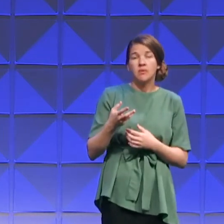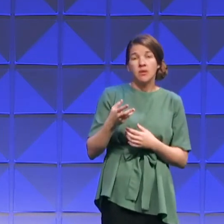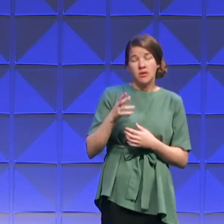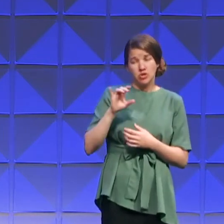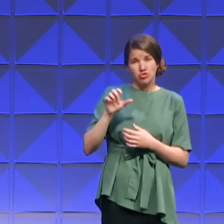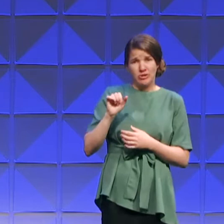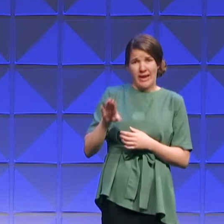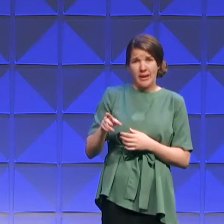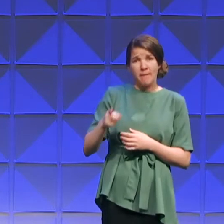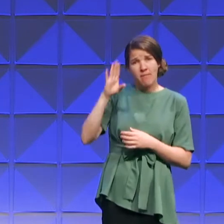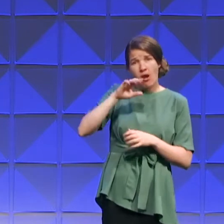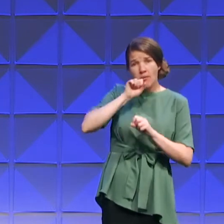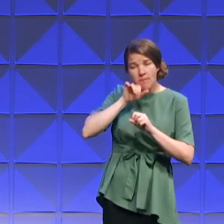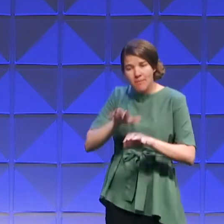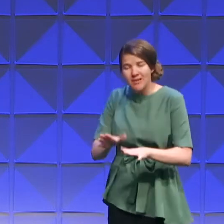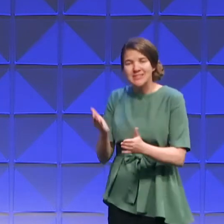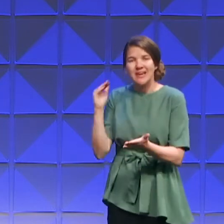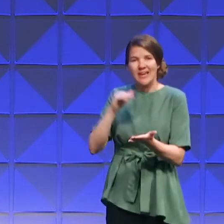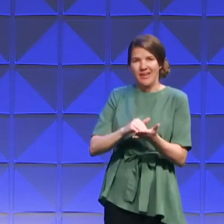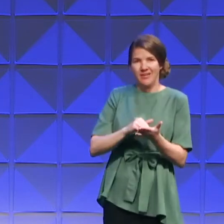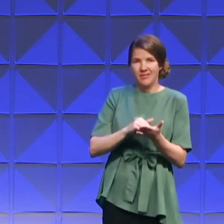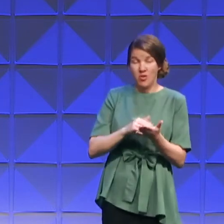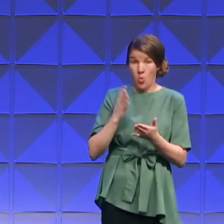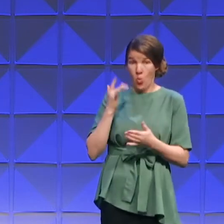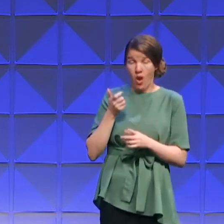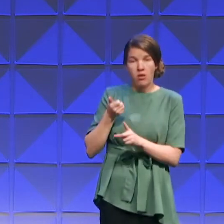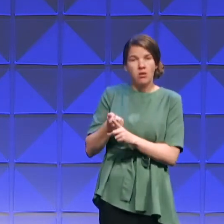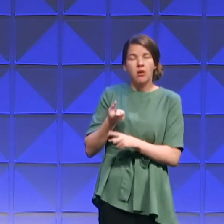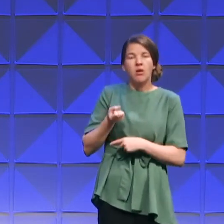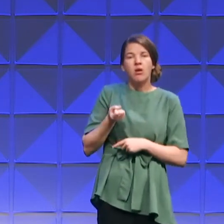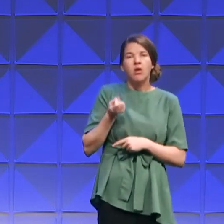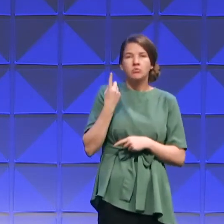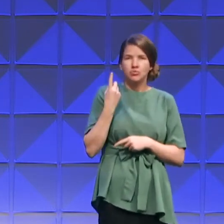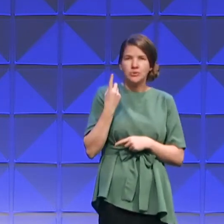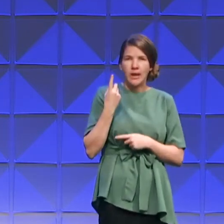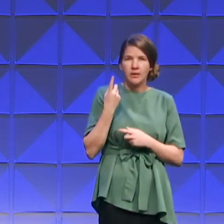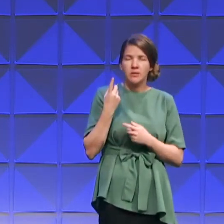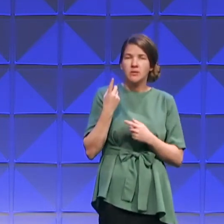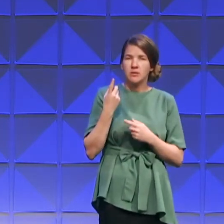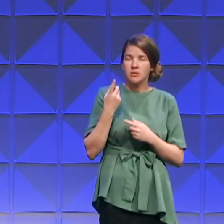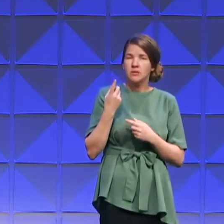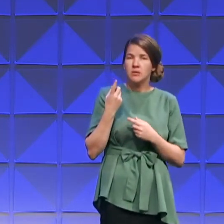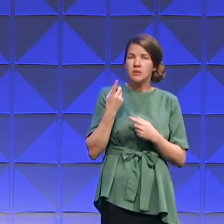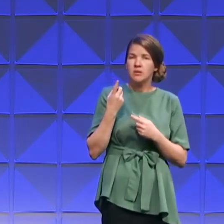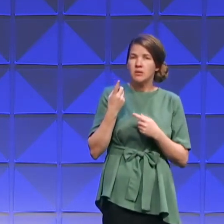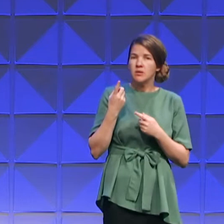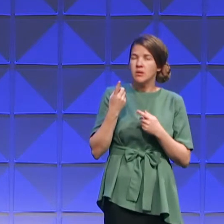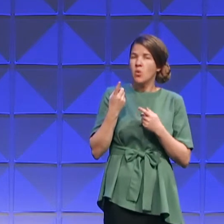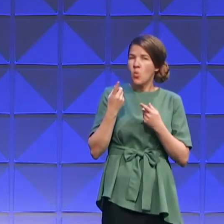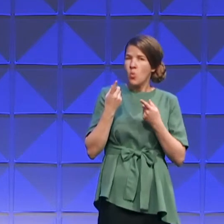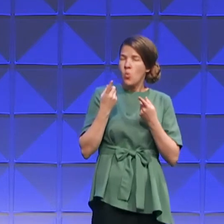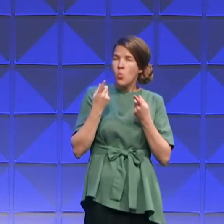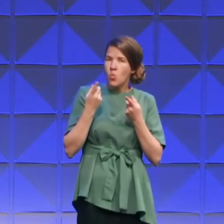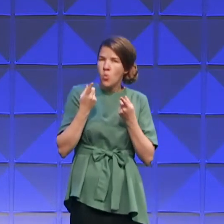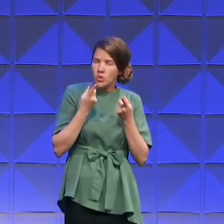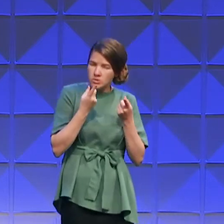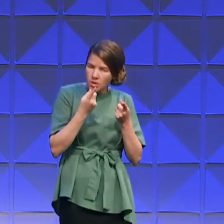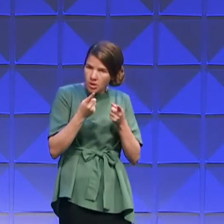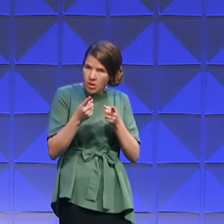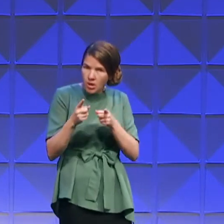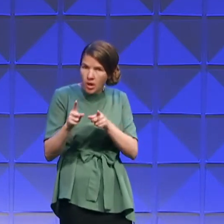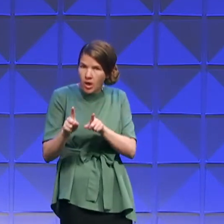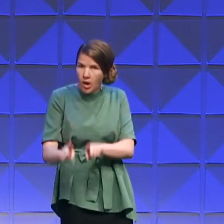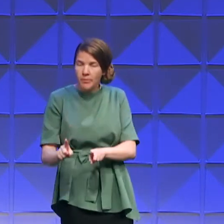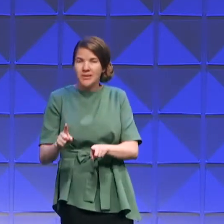again because Jacob has understood that what is happening is he is coming back to